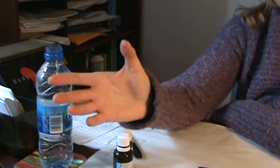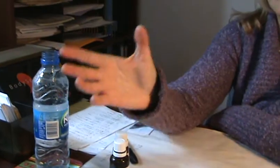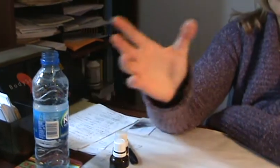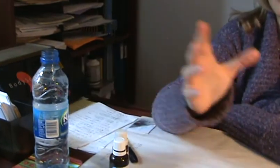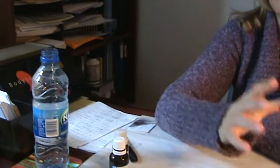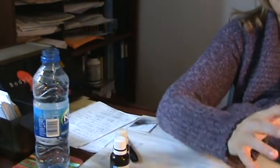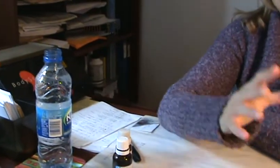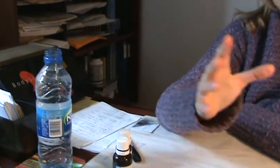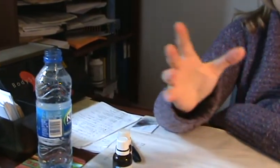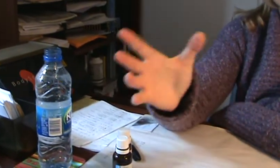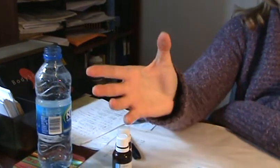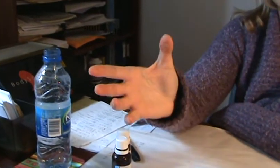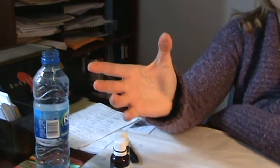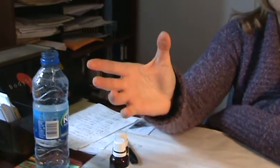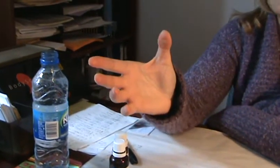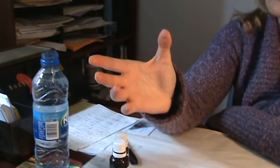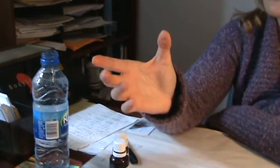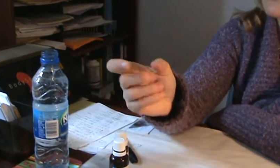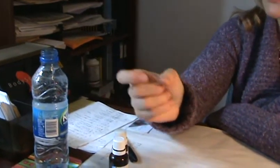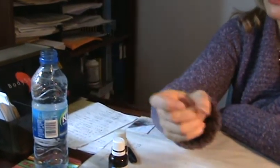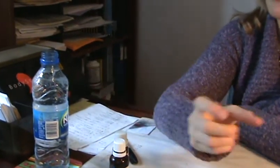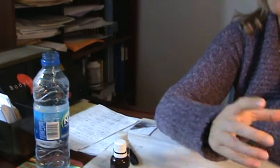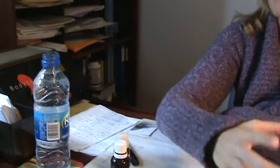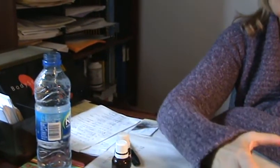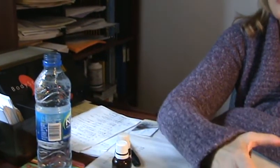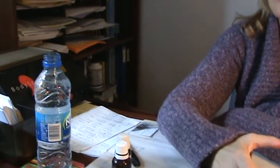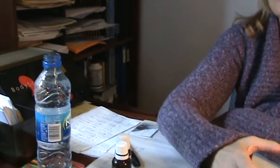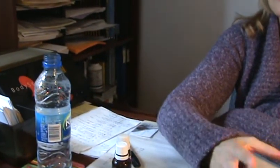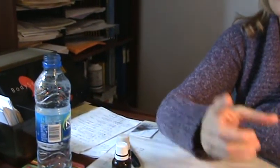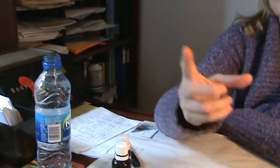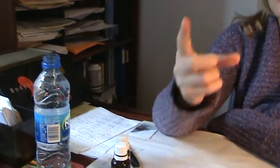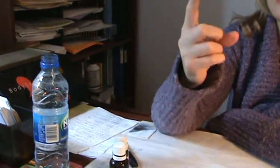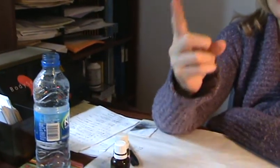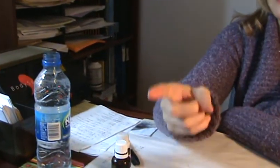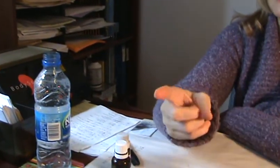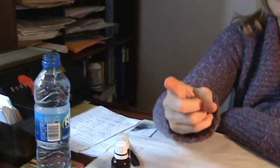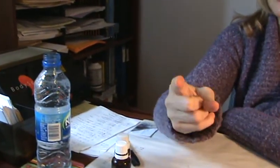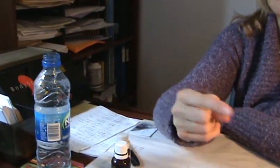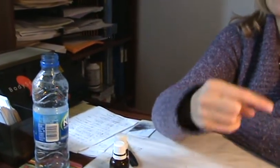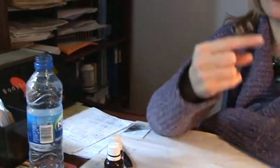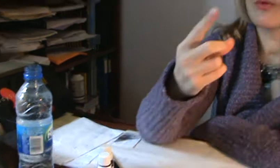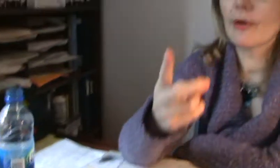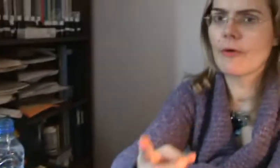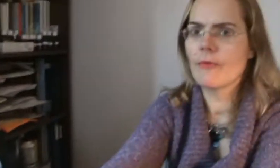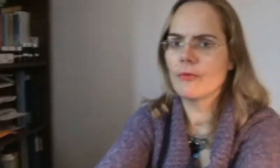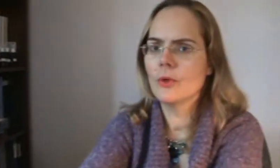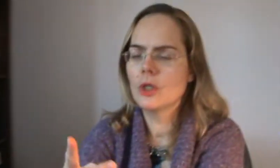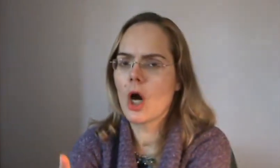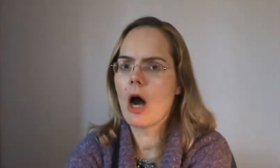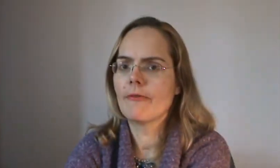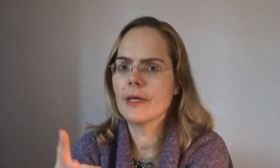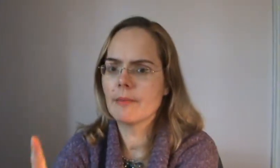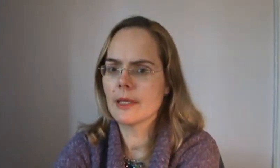away from meals, like I mentioned before, away from food, coffee and mint.